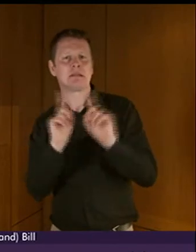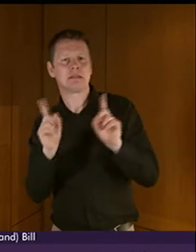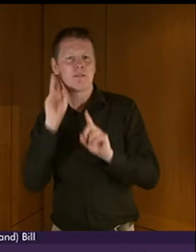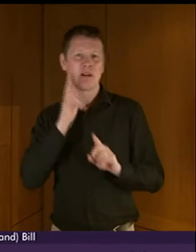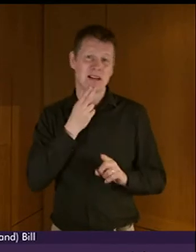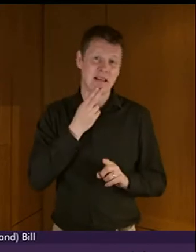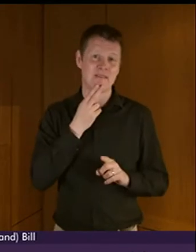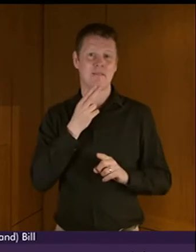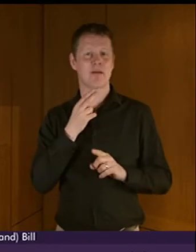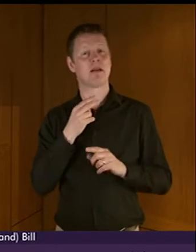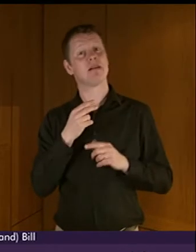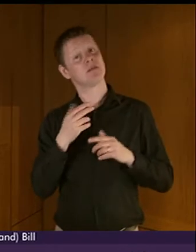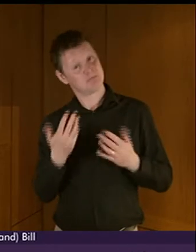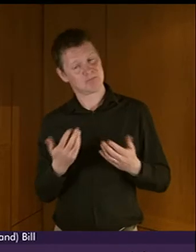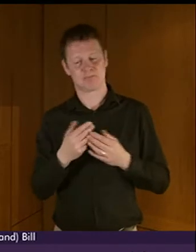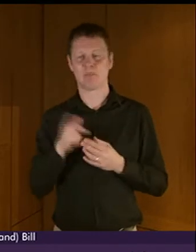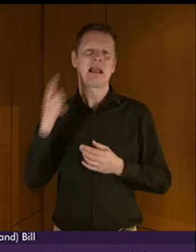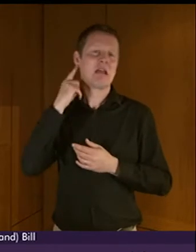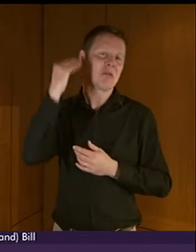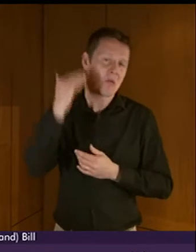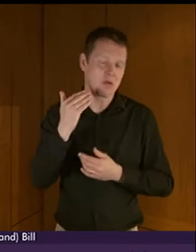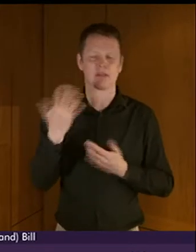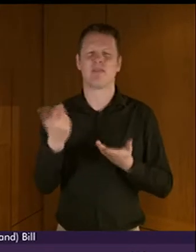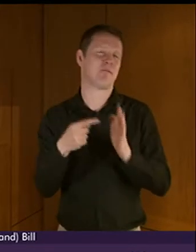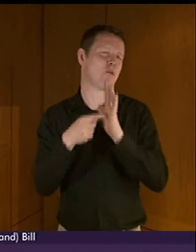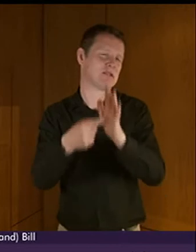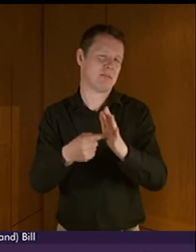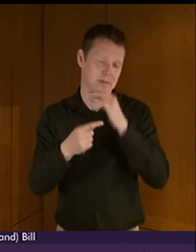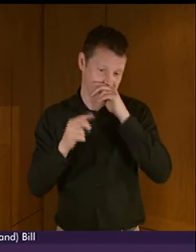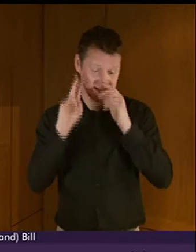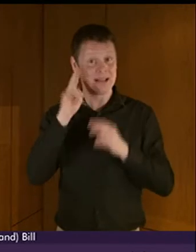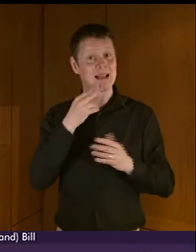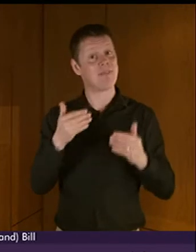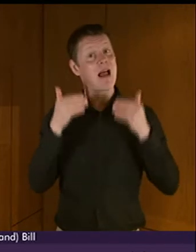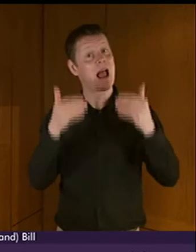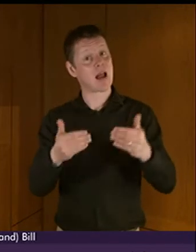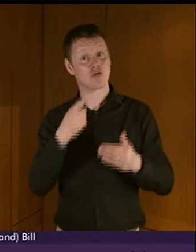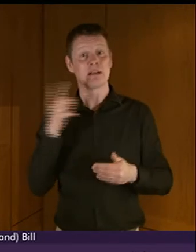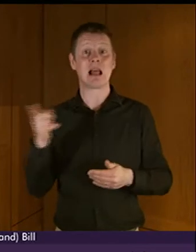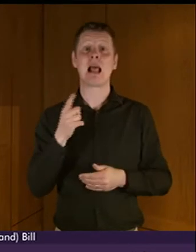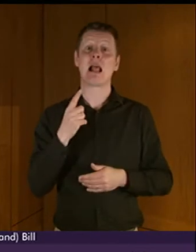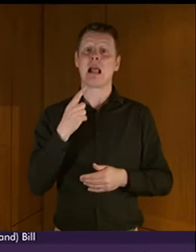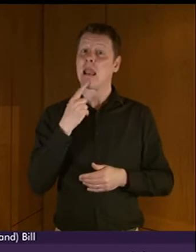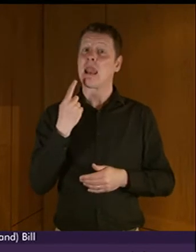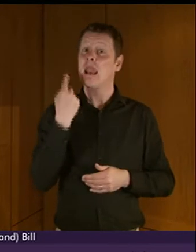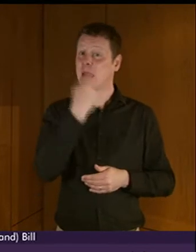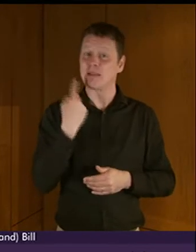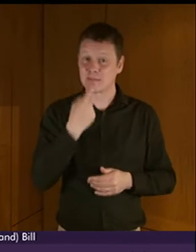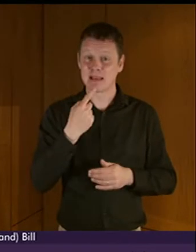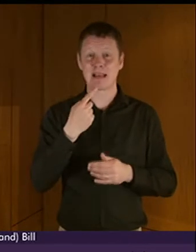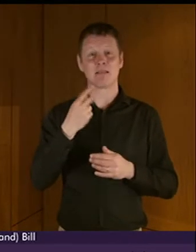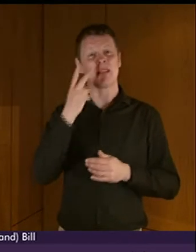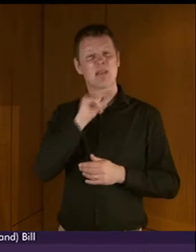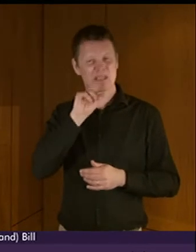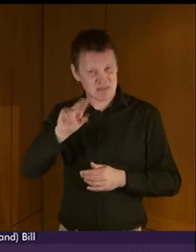and those who have experienced hearing loss. For example, Deaf Action have highlighted the use of lip-speaking and the need to continue